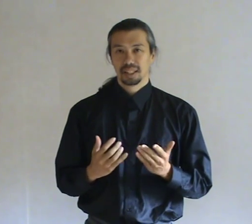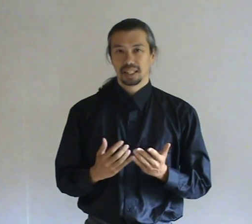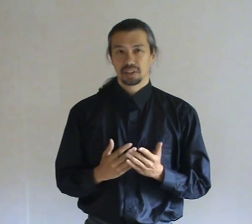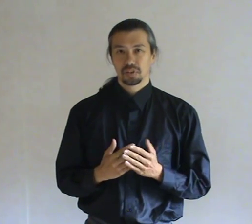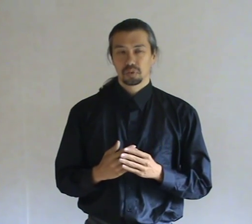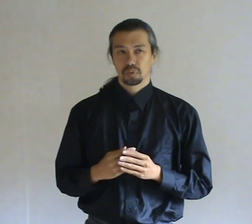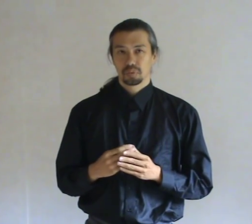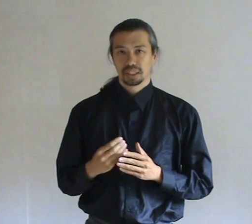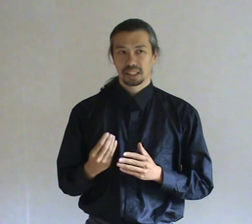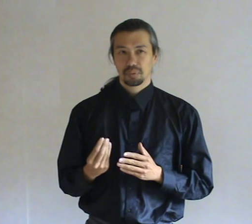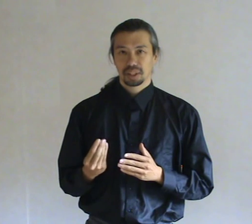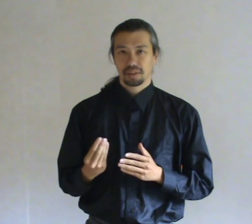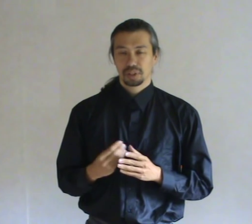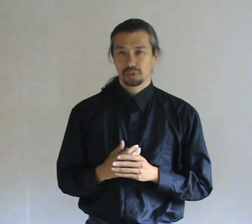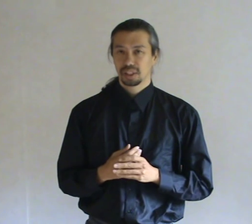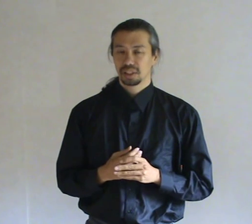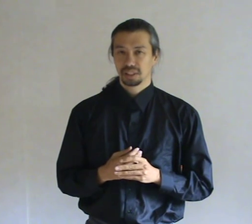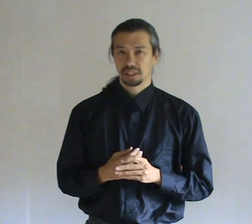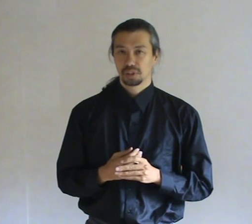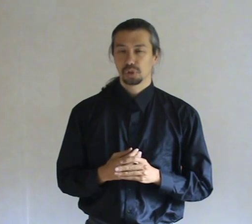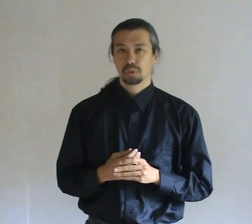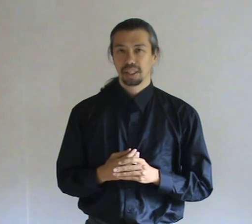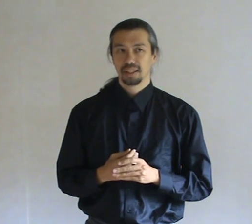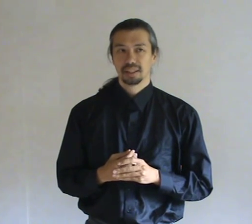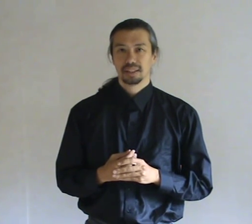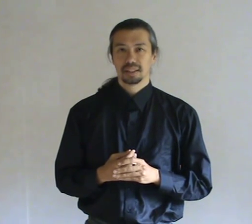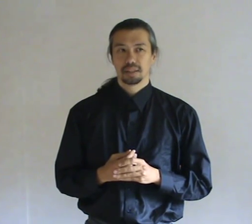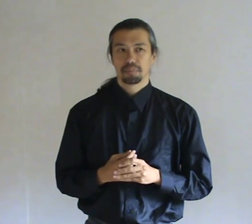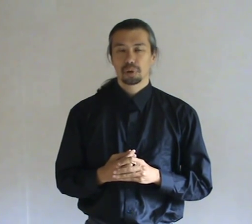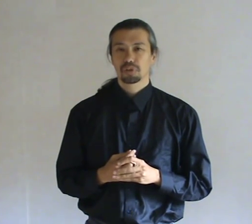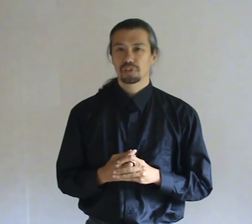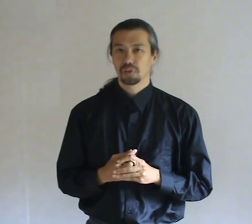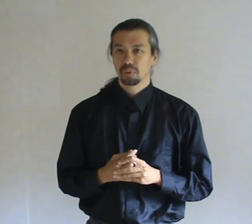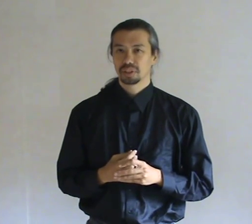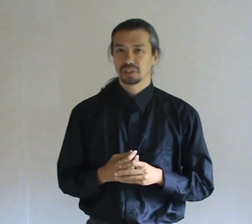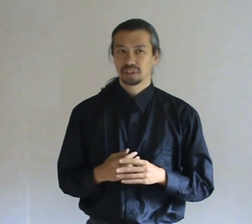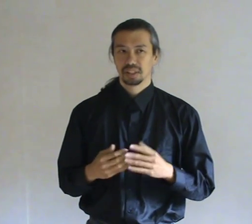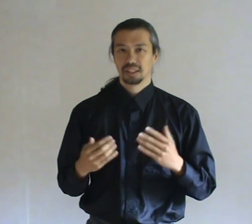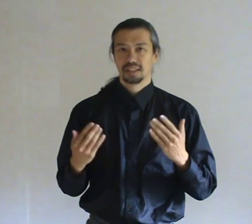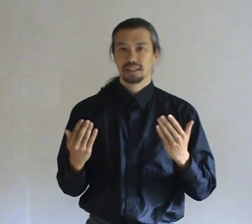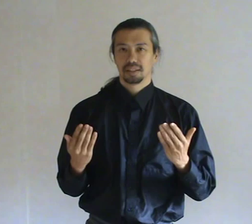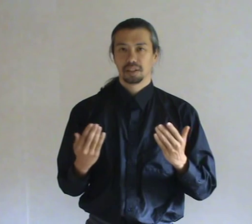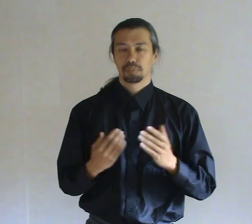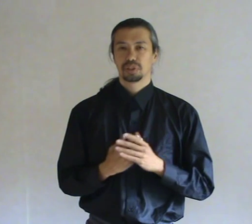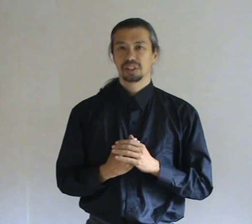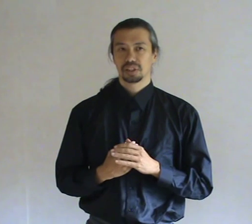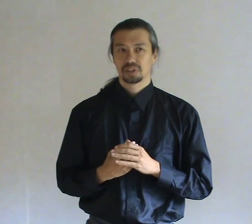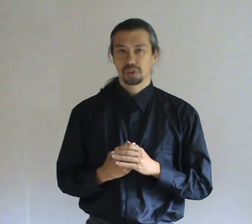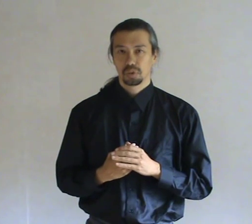And basically within every tradition there is usually a person who is in a position to